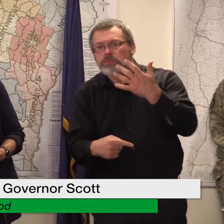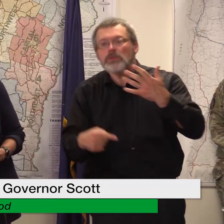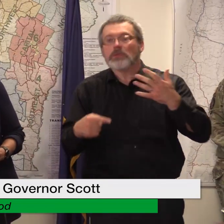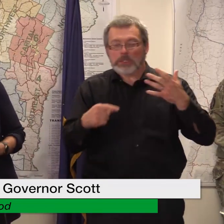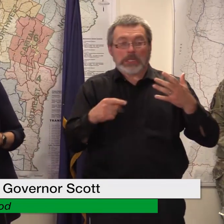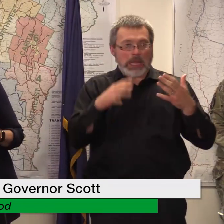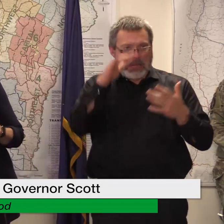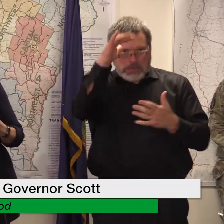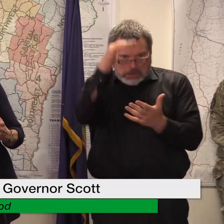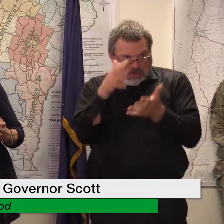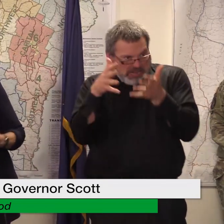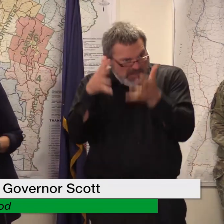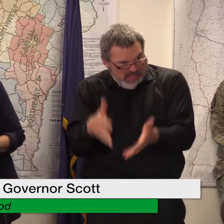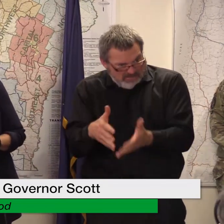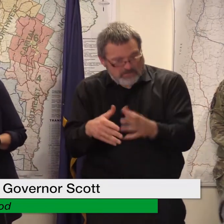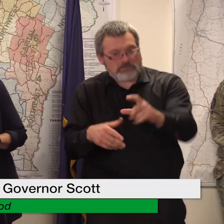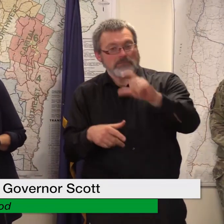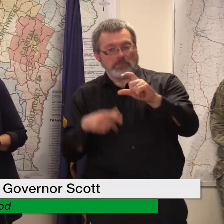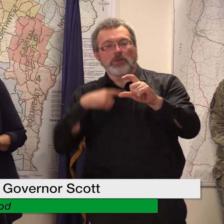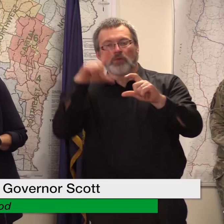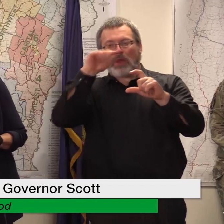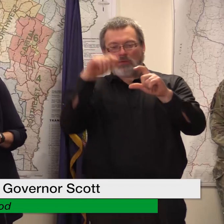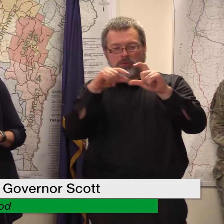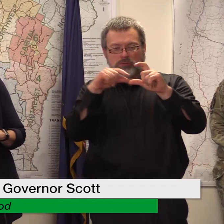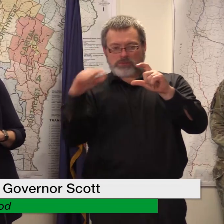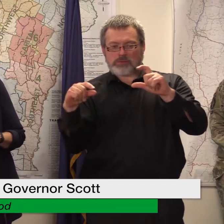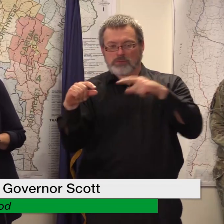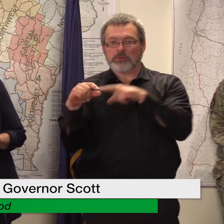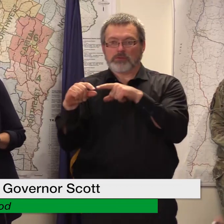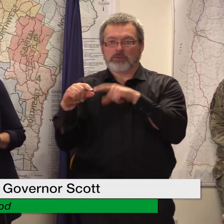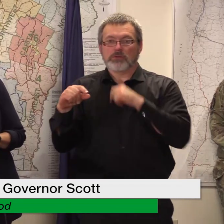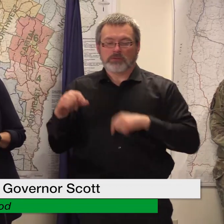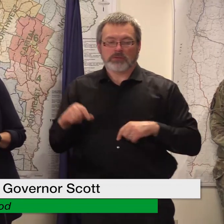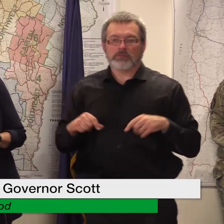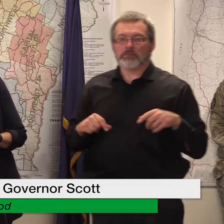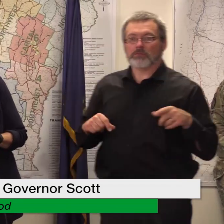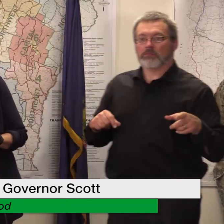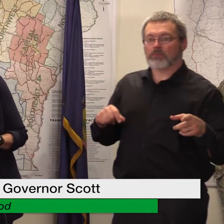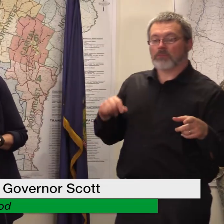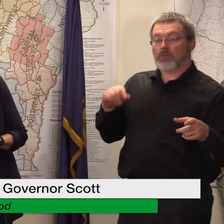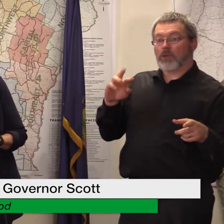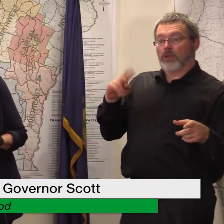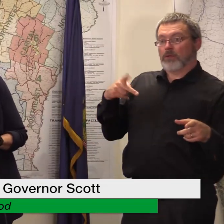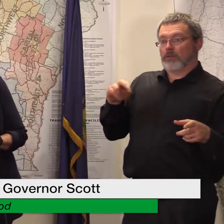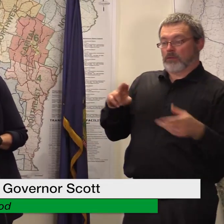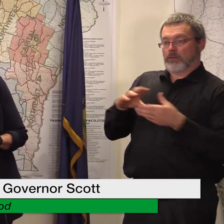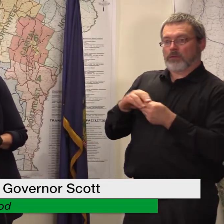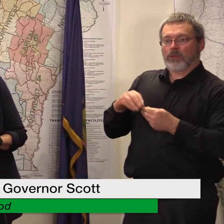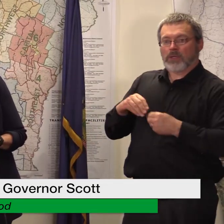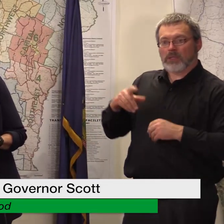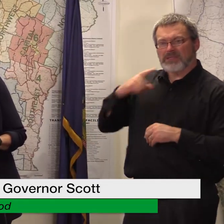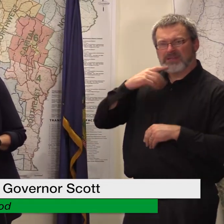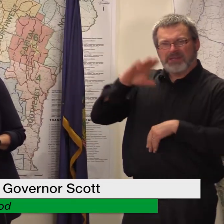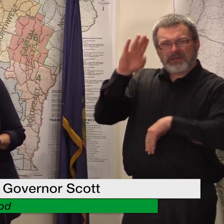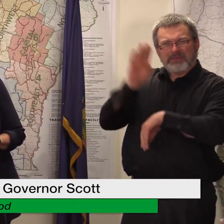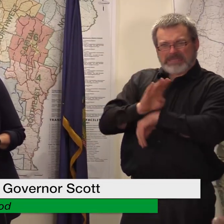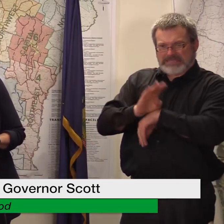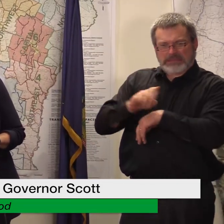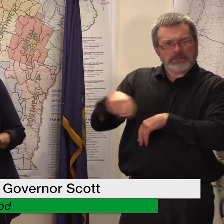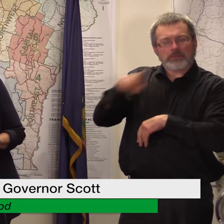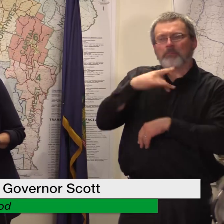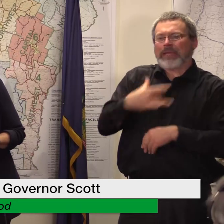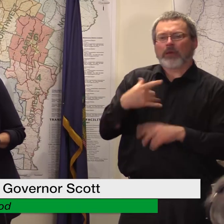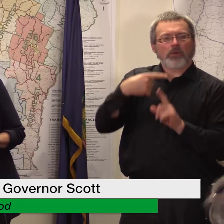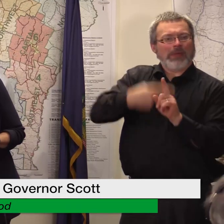sort of net uncovered if you will a lot of these businesses uh don't own their buildings so